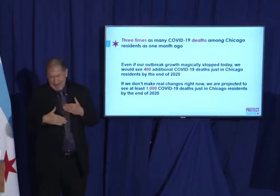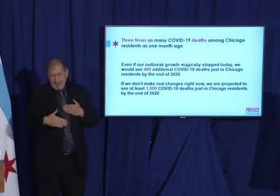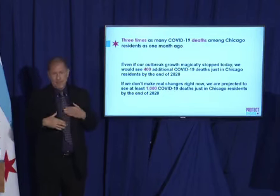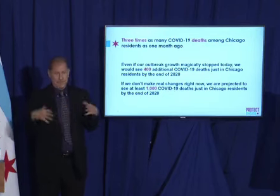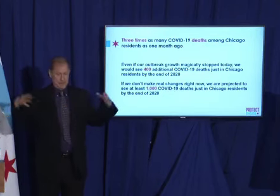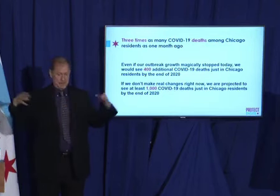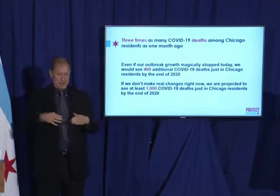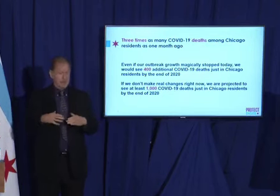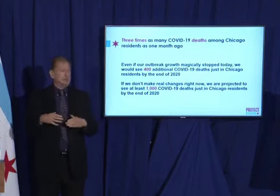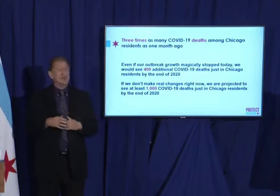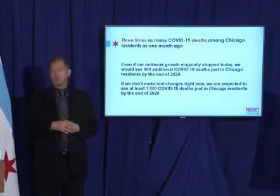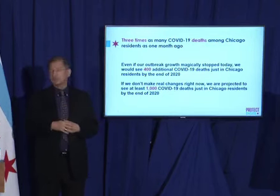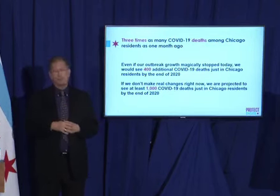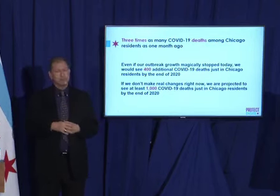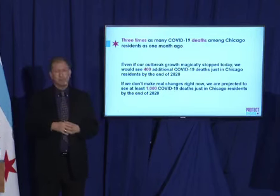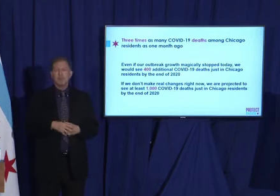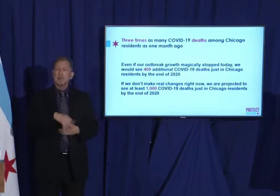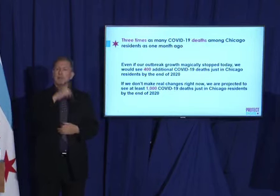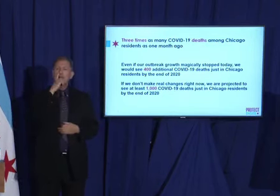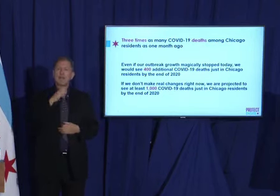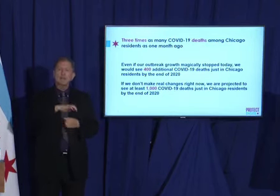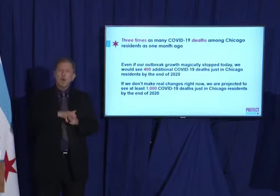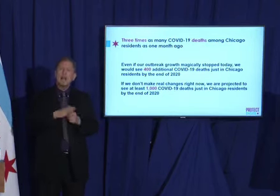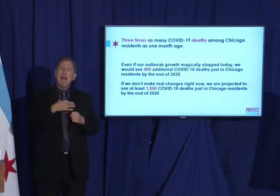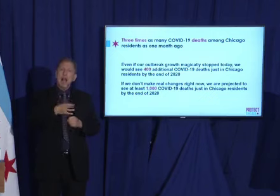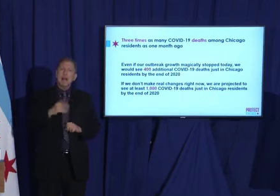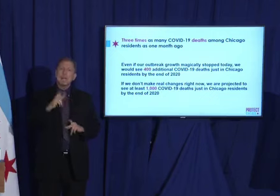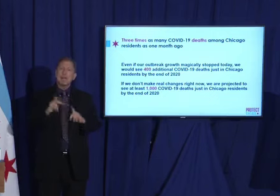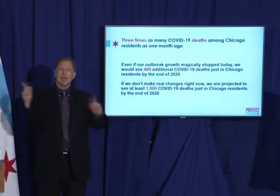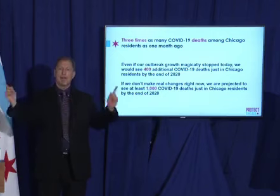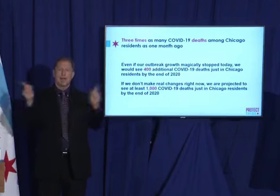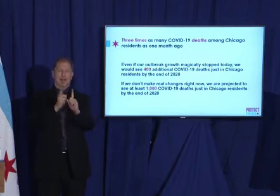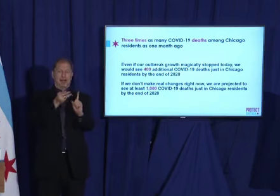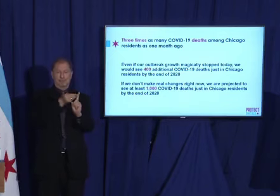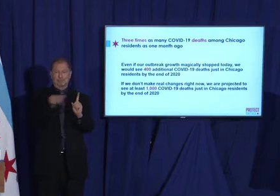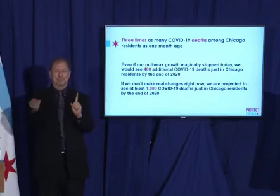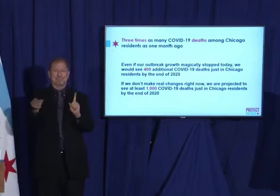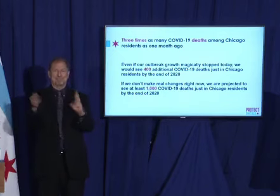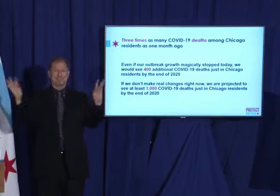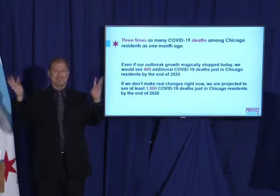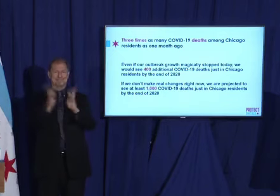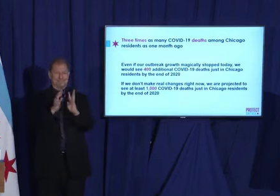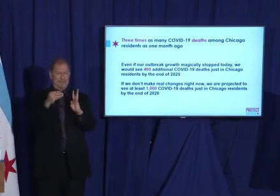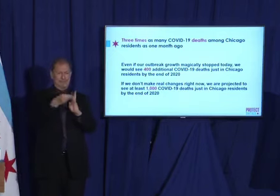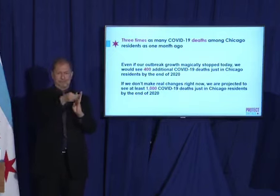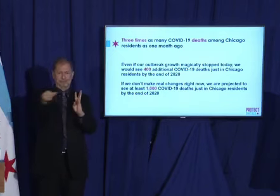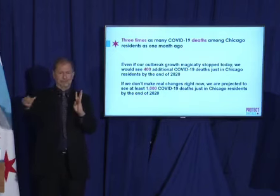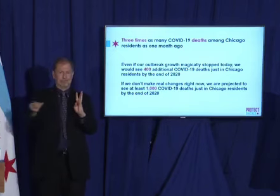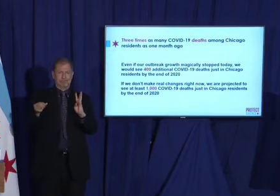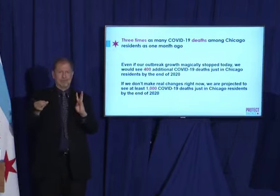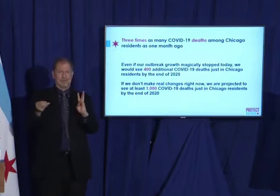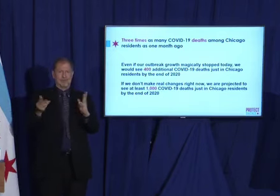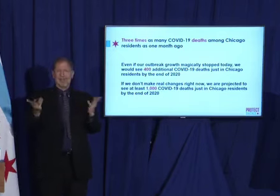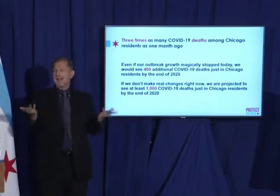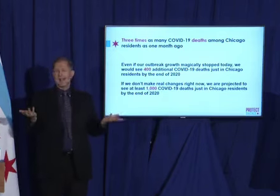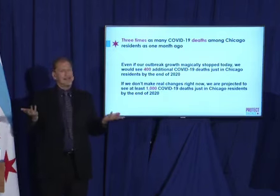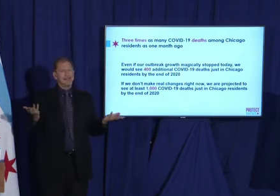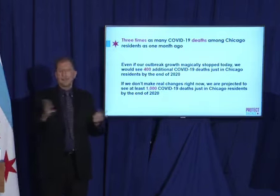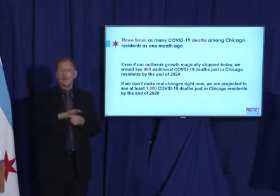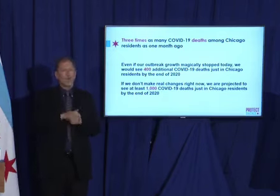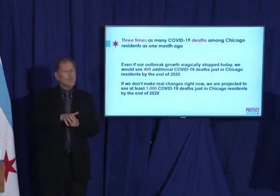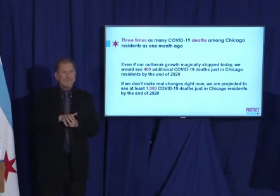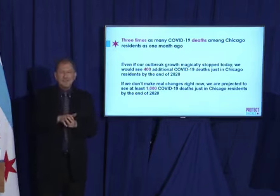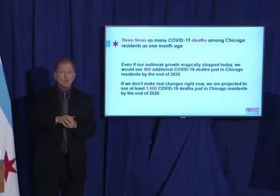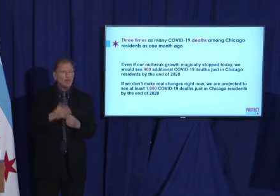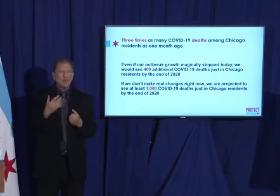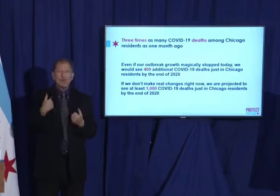is just looking for an opportunity. And right now, unfortunately, it has so many opportunities